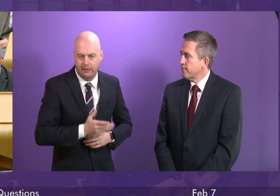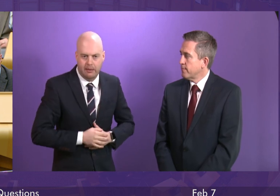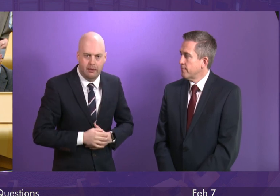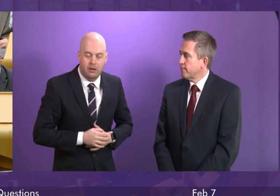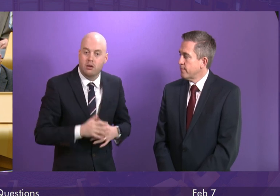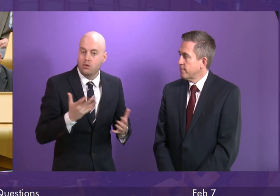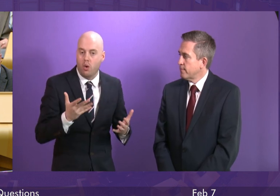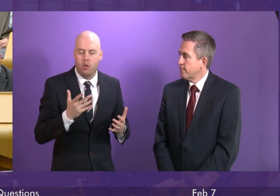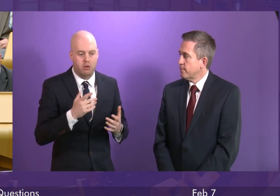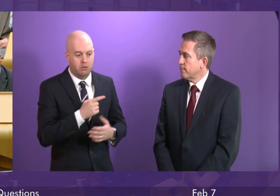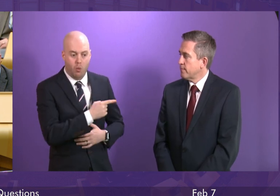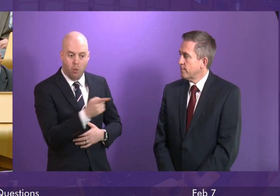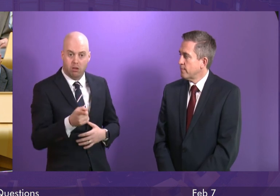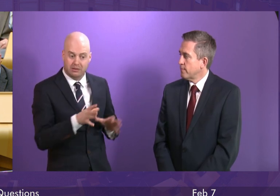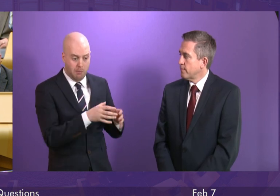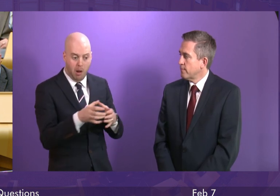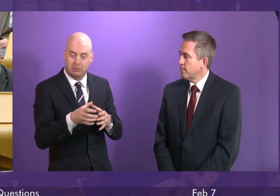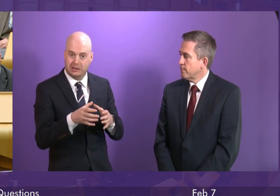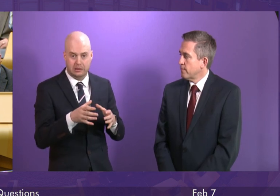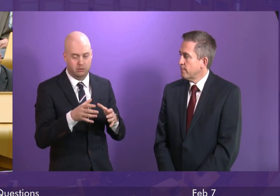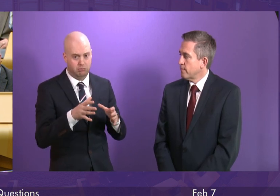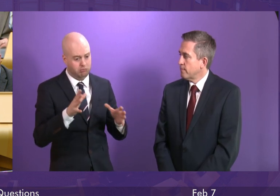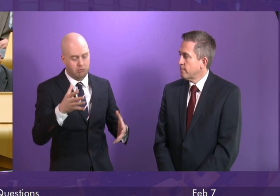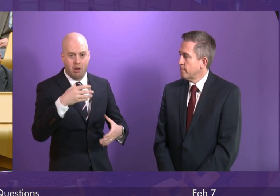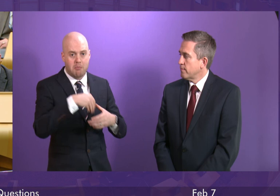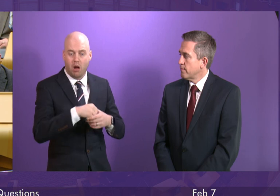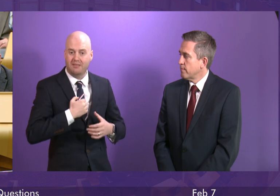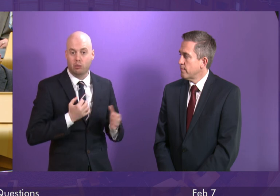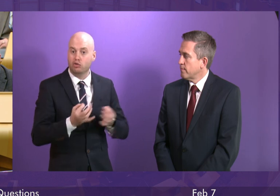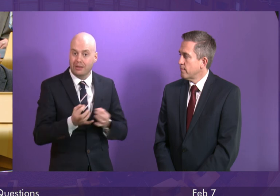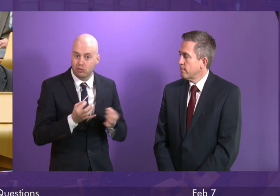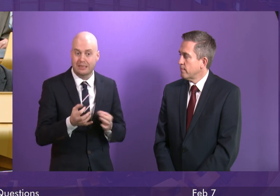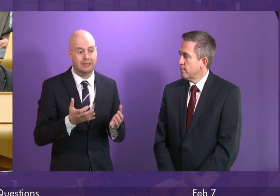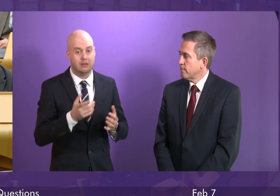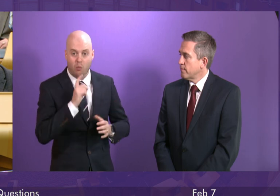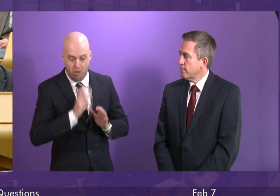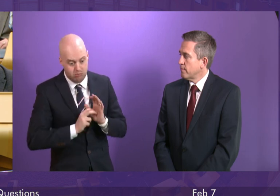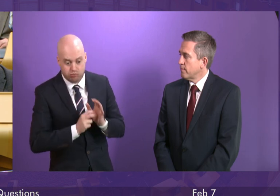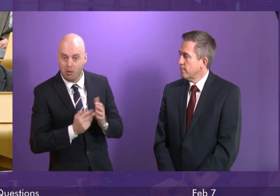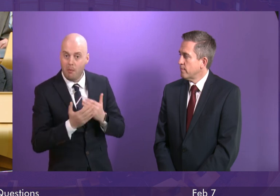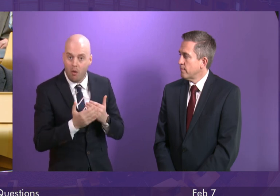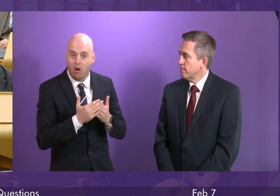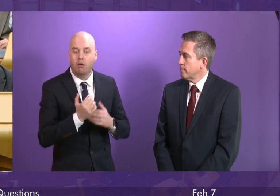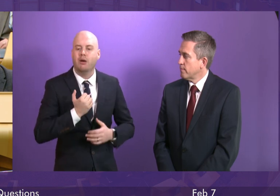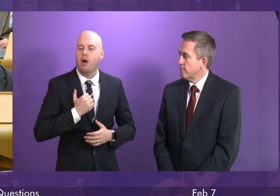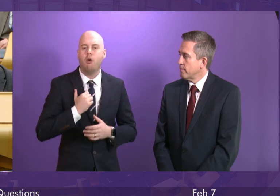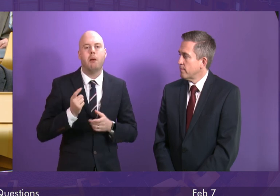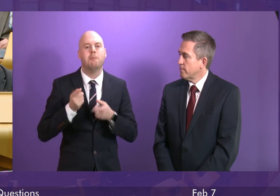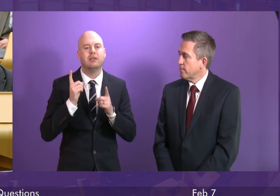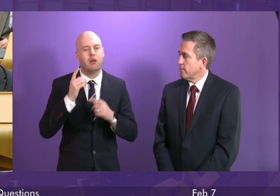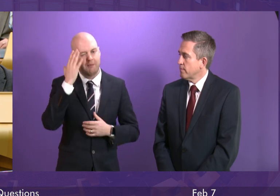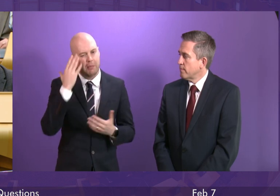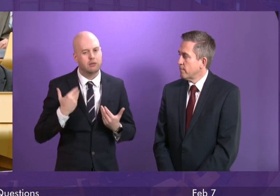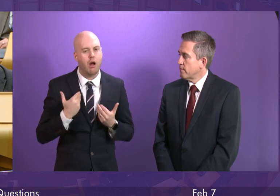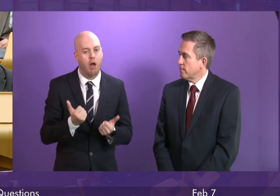these in different compartments we have to see them as part of the whole strategy which is exactly what the Minister for Mental Health is focused on delivering